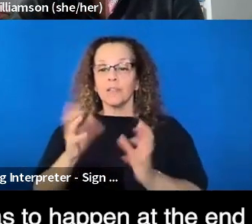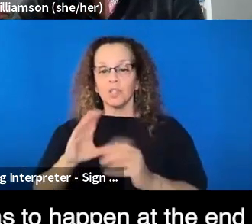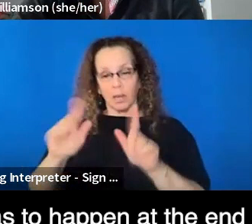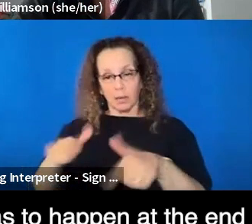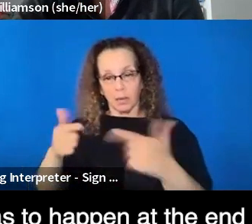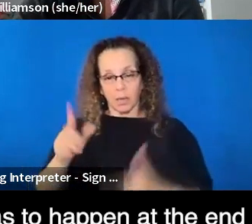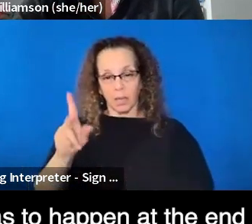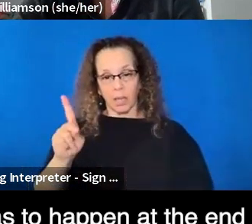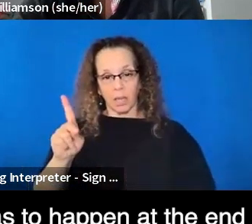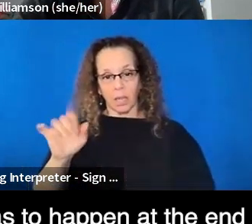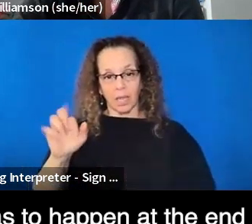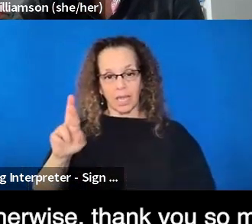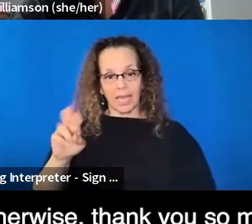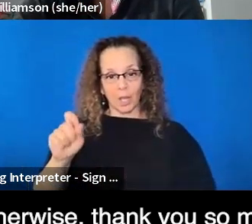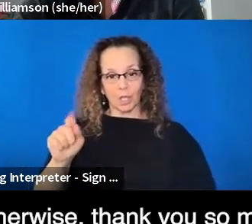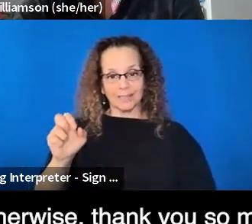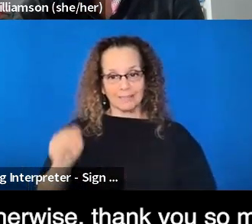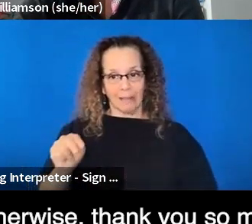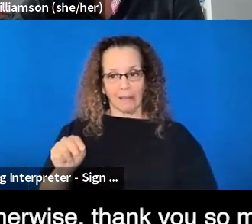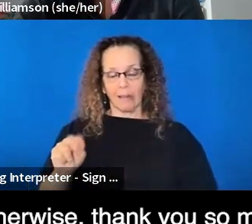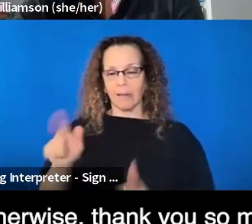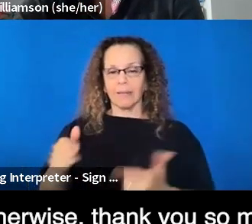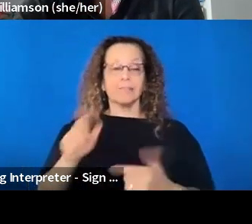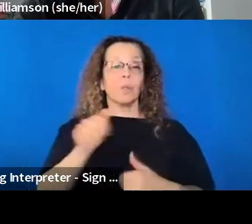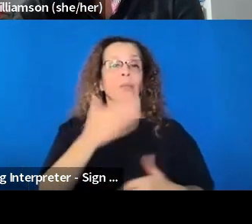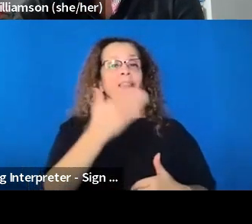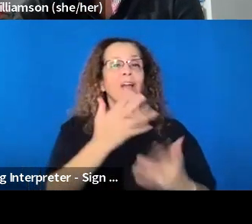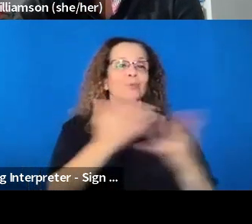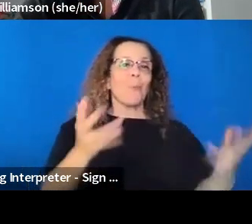any business that happens to happen at the end here. otherwise, thank you so much.